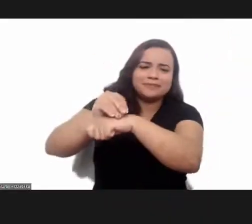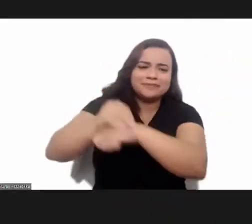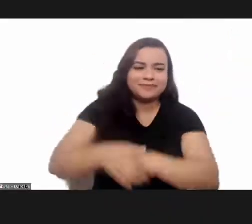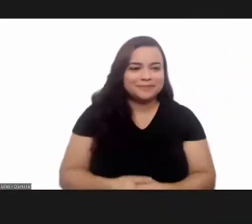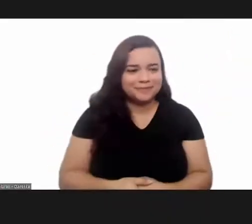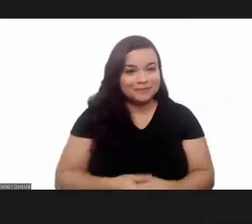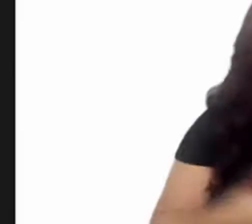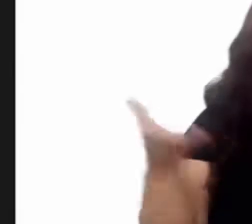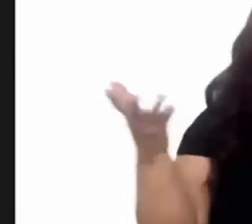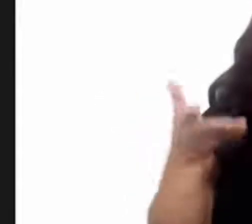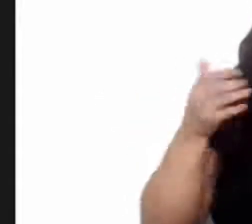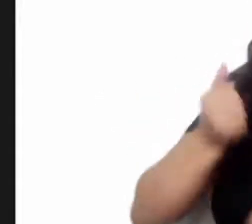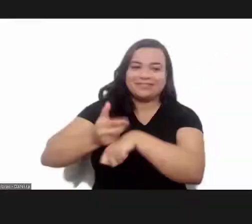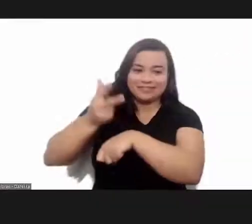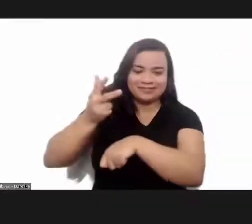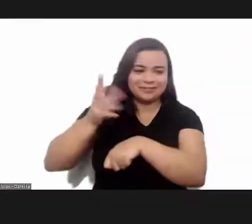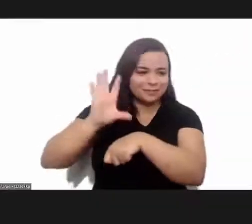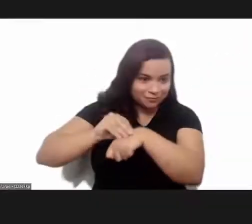camera is off.